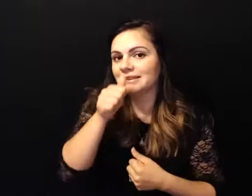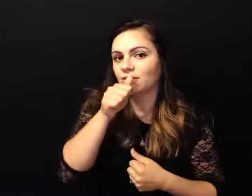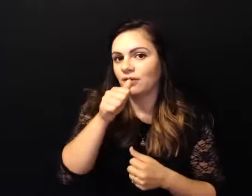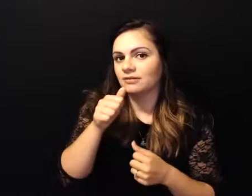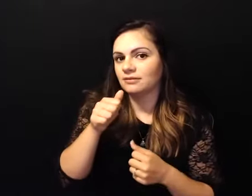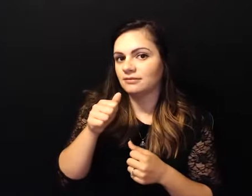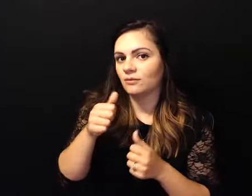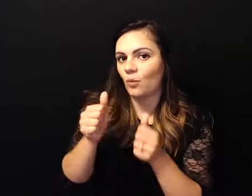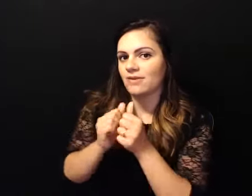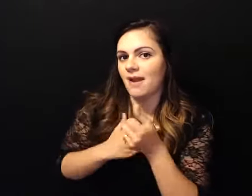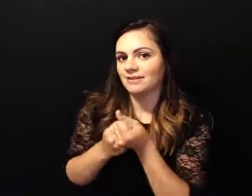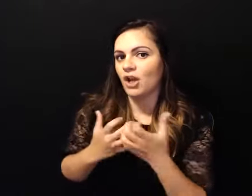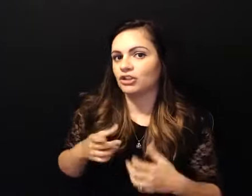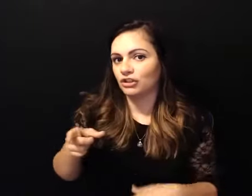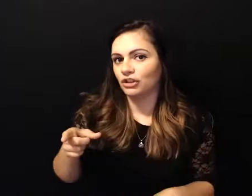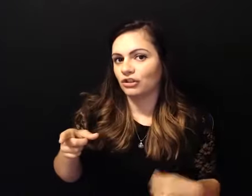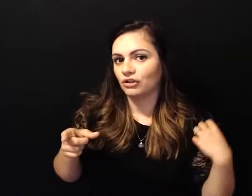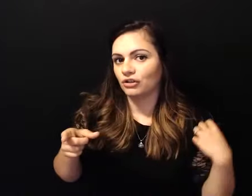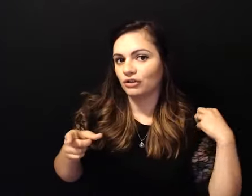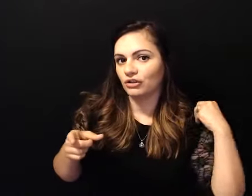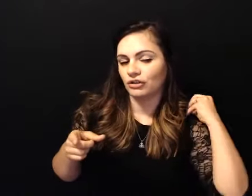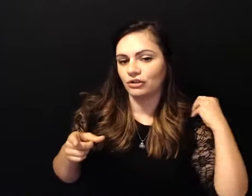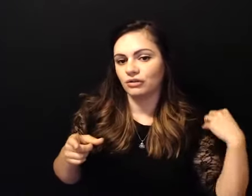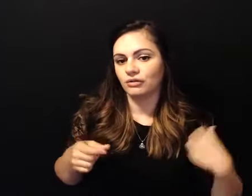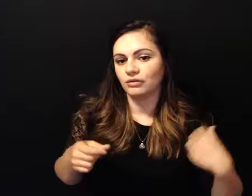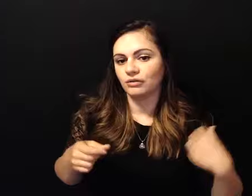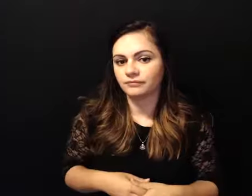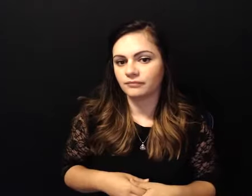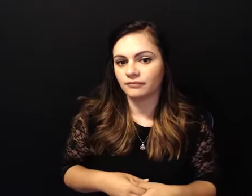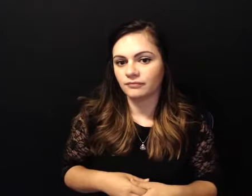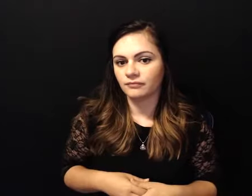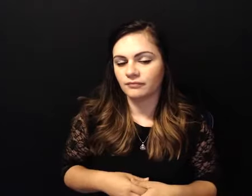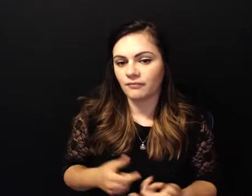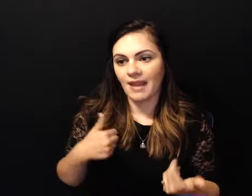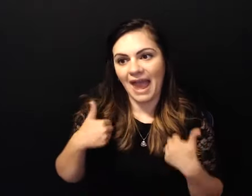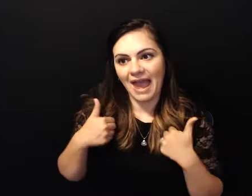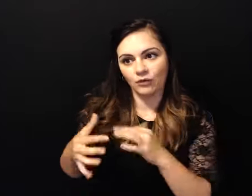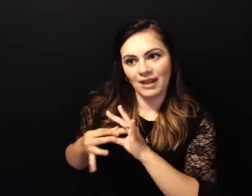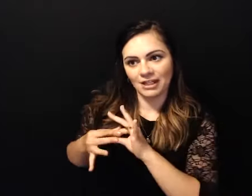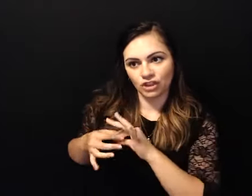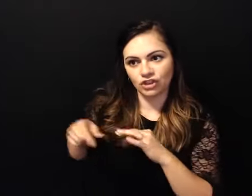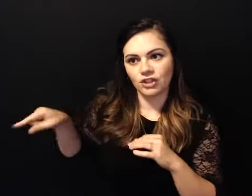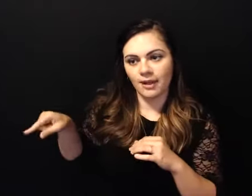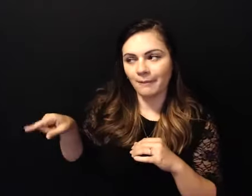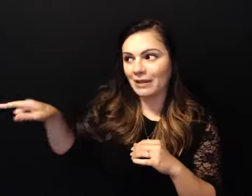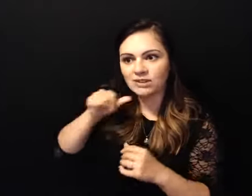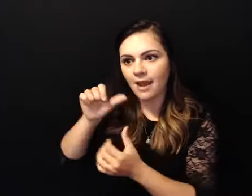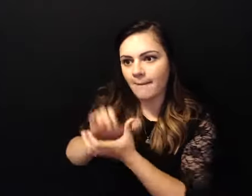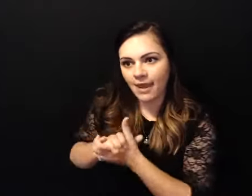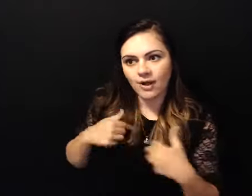too you know i had this relationship i didn't feel like it was necessary to tell my sponsor i wasn't doing anything wrong he wasn't married i wasn't married it wasn't like we were doing anything wrong